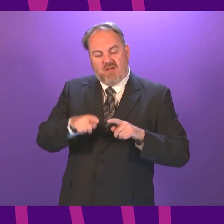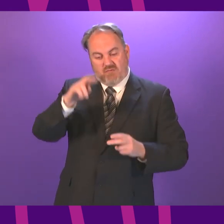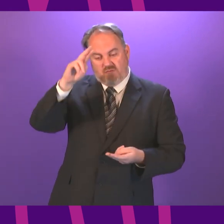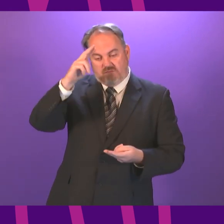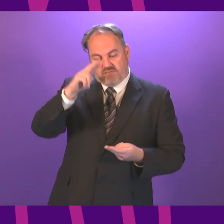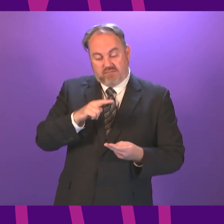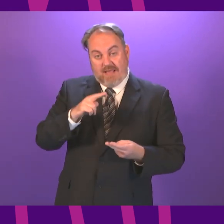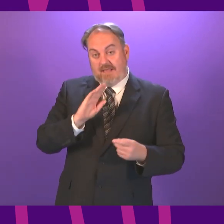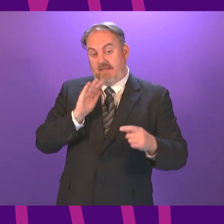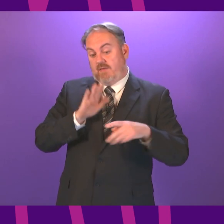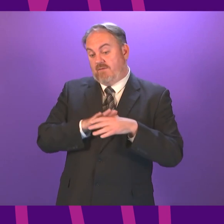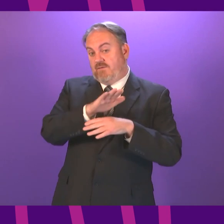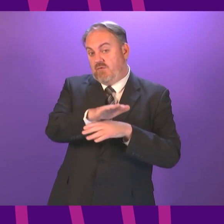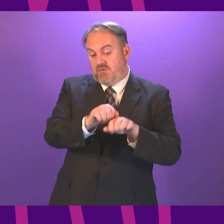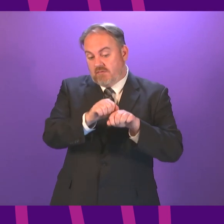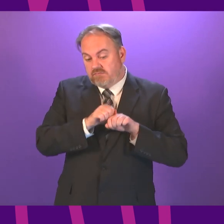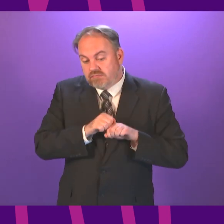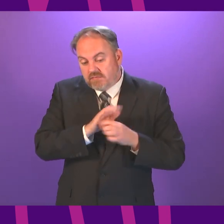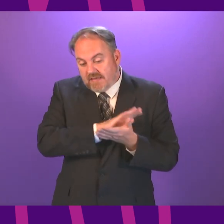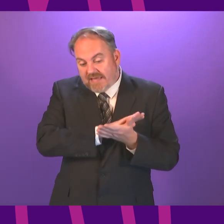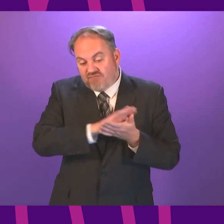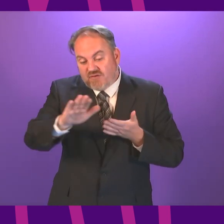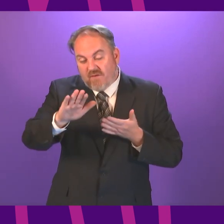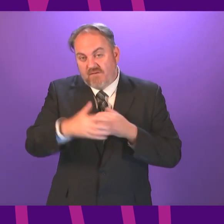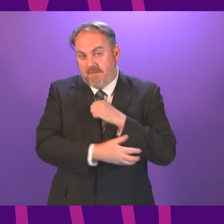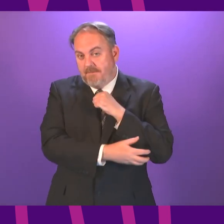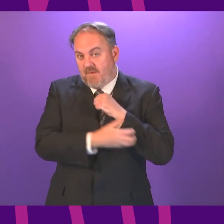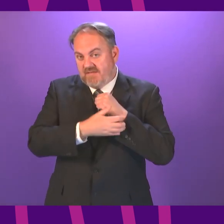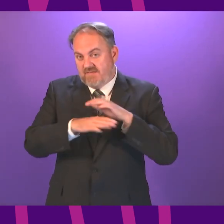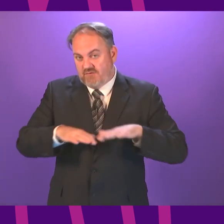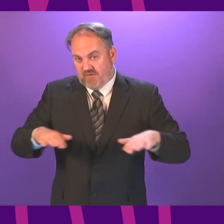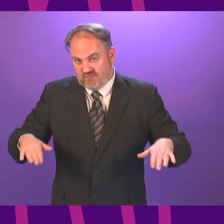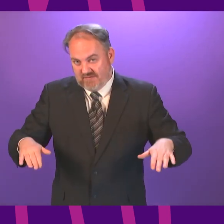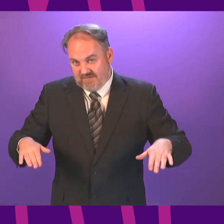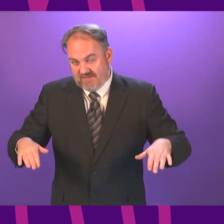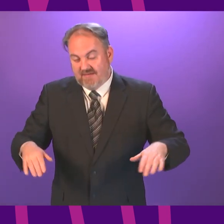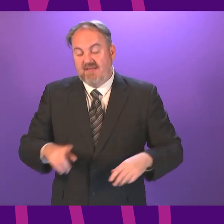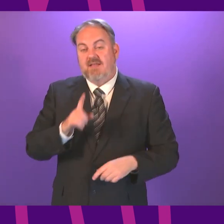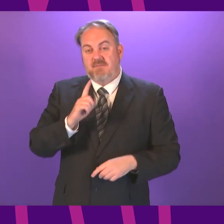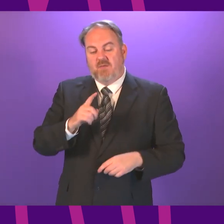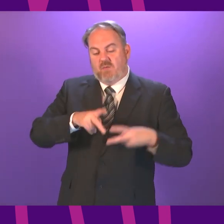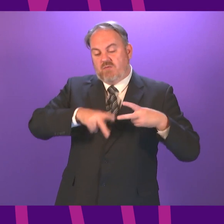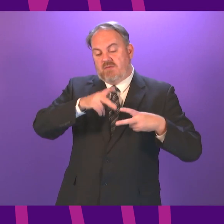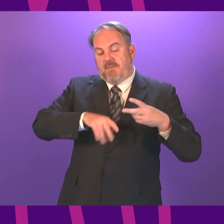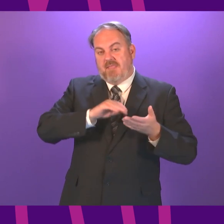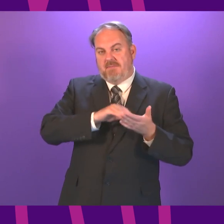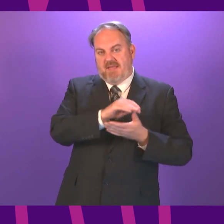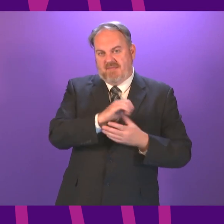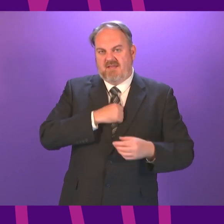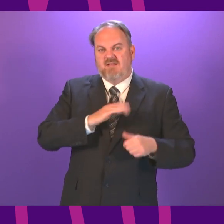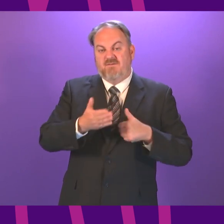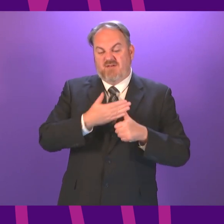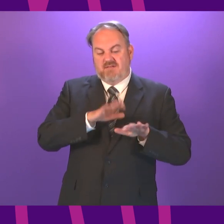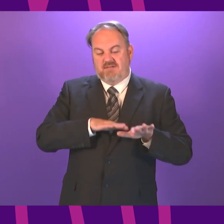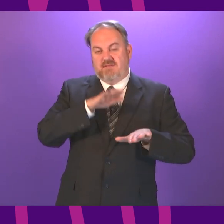eradicate child poverty which should be our objective is the doubling of the Scottish child payment there are tens of thousands of children already